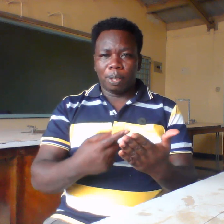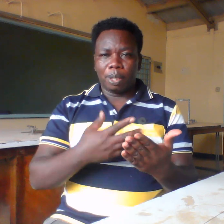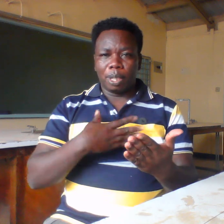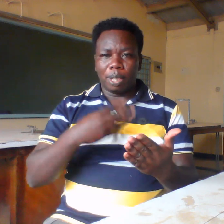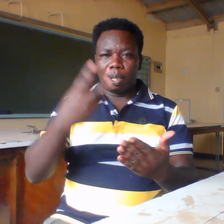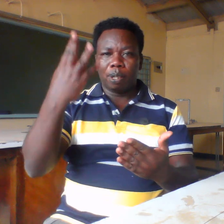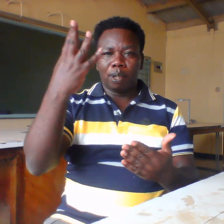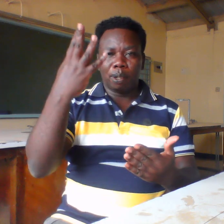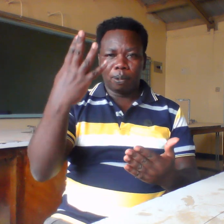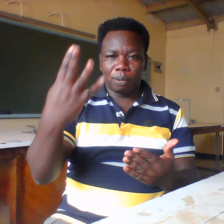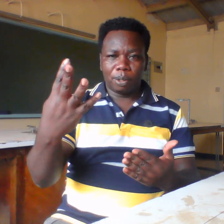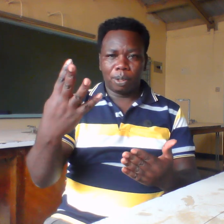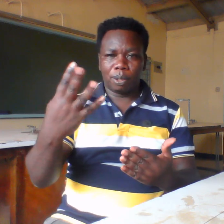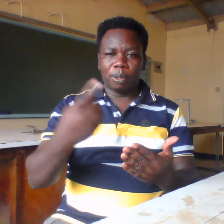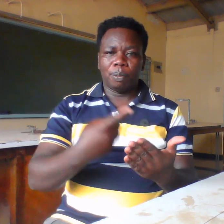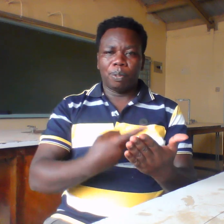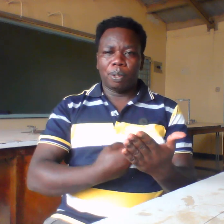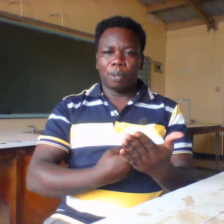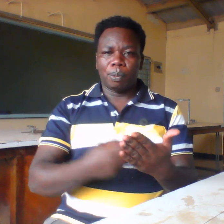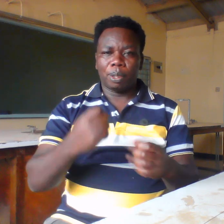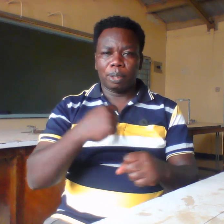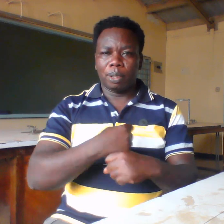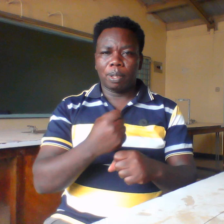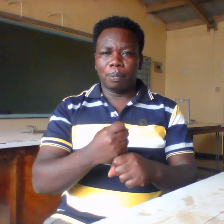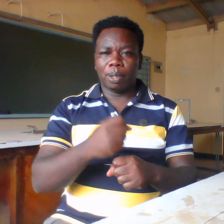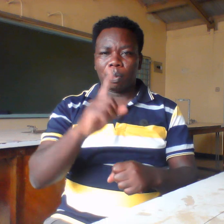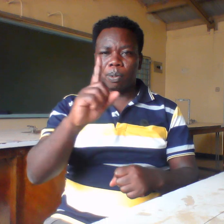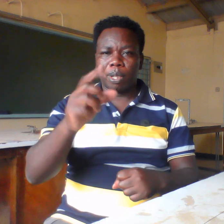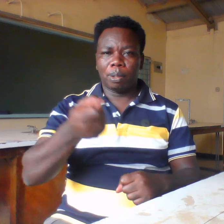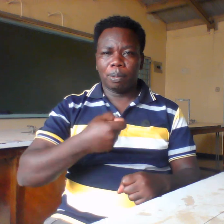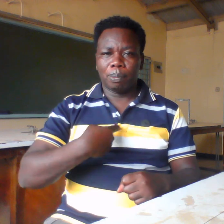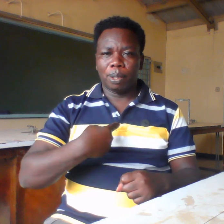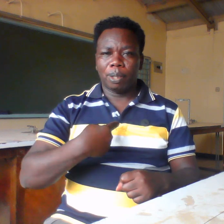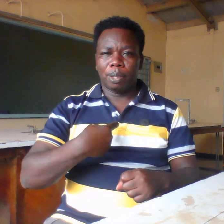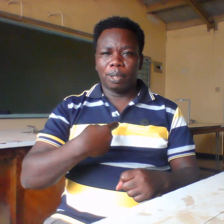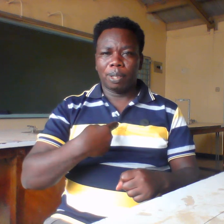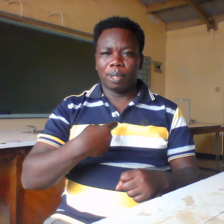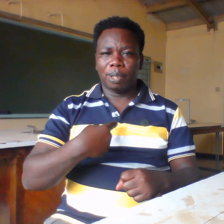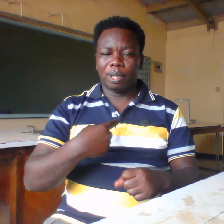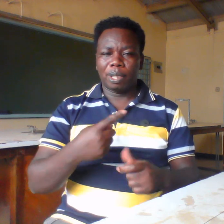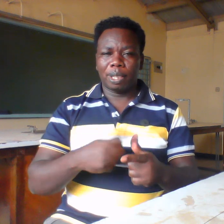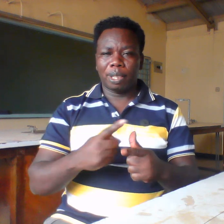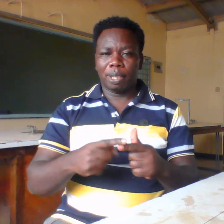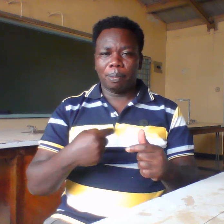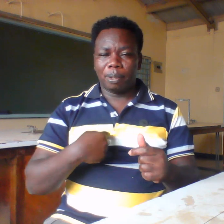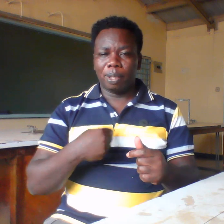make a month. And that's why I want us now to go to the